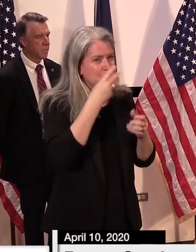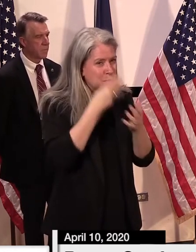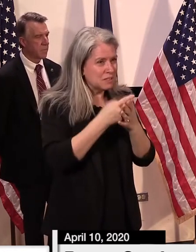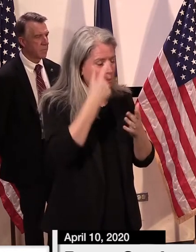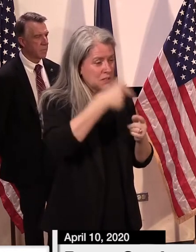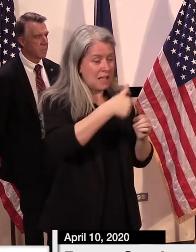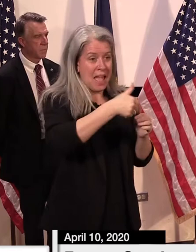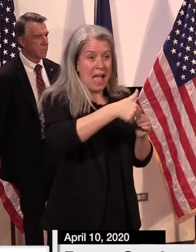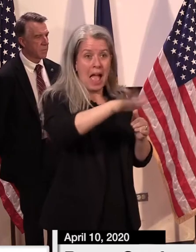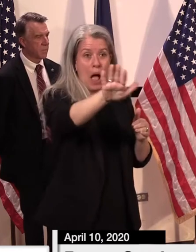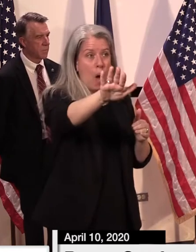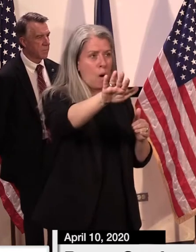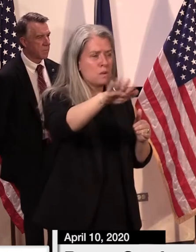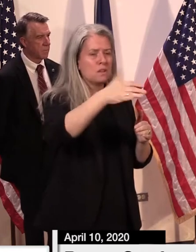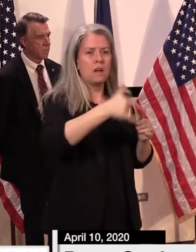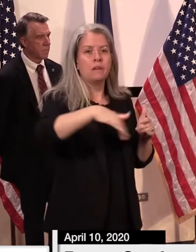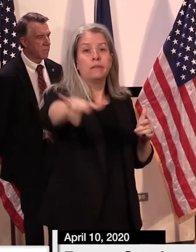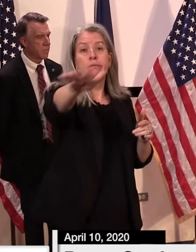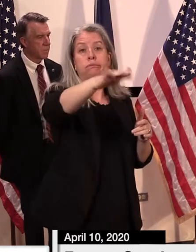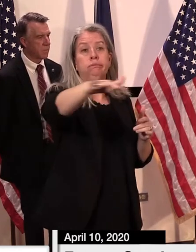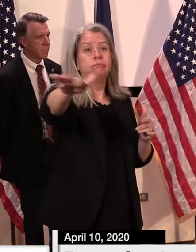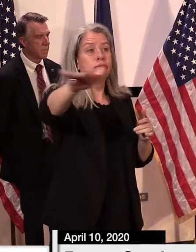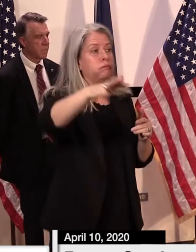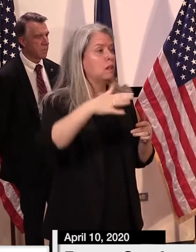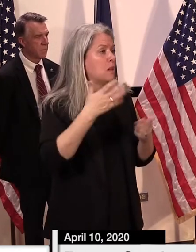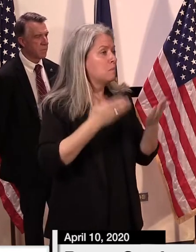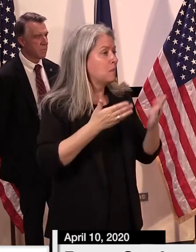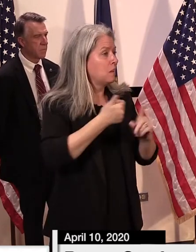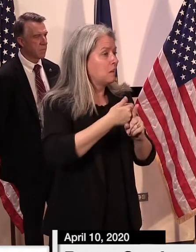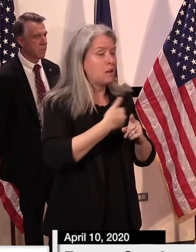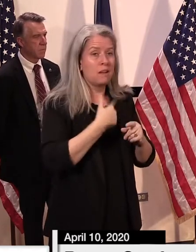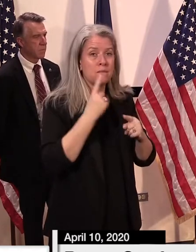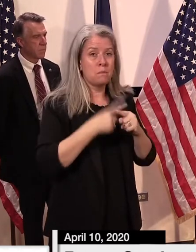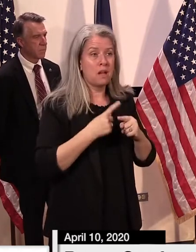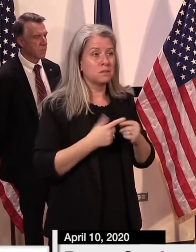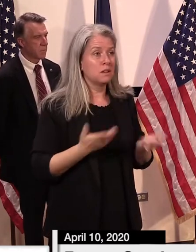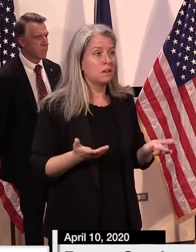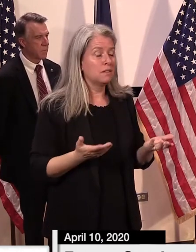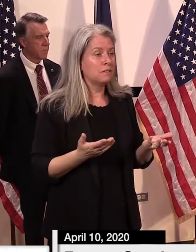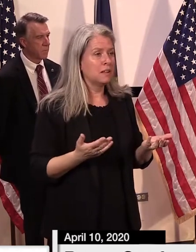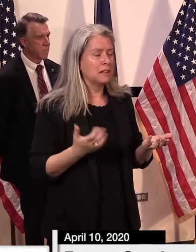judges are going to start releasing people when they don't even have the information.